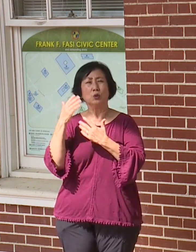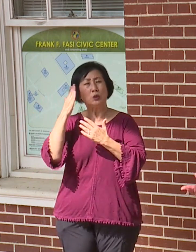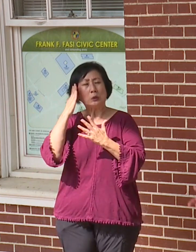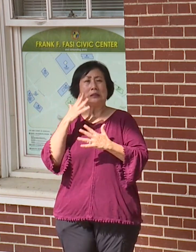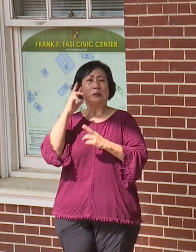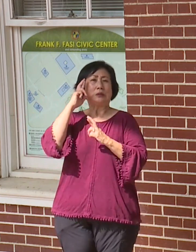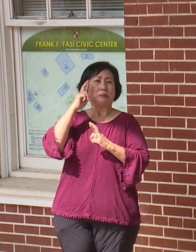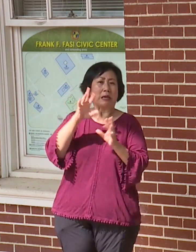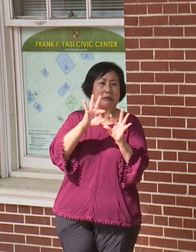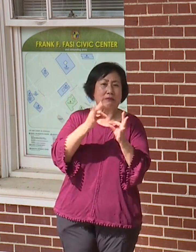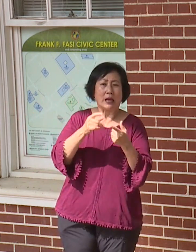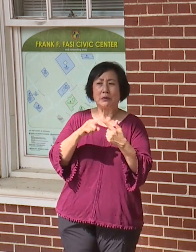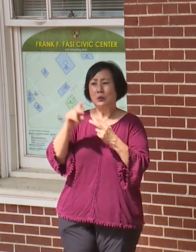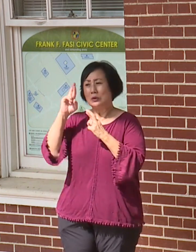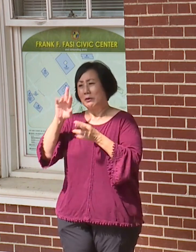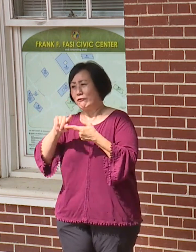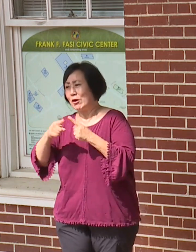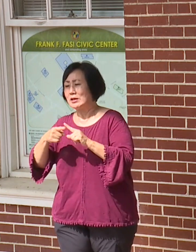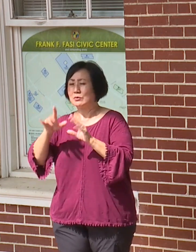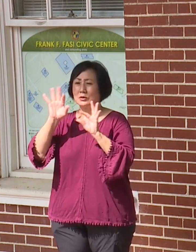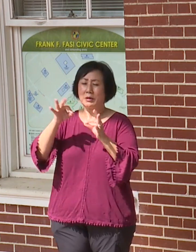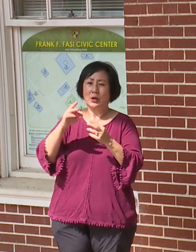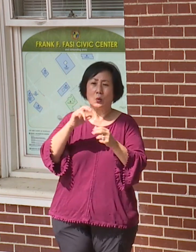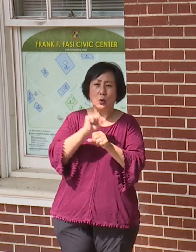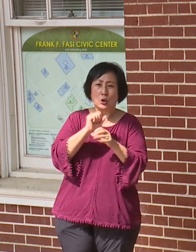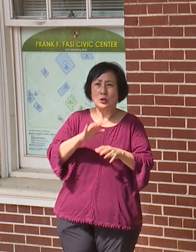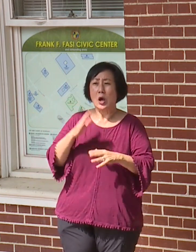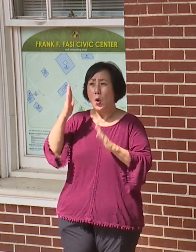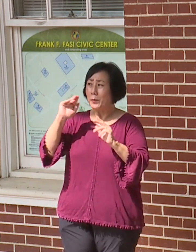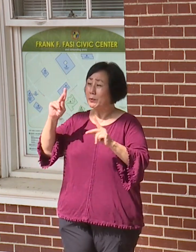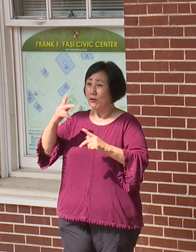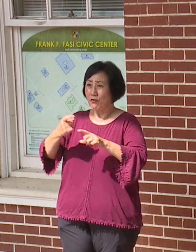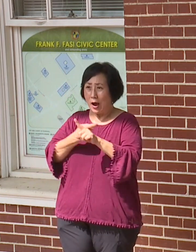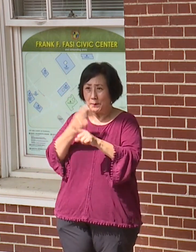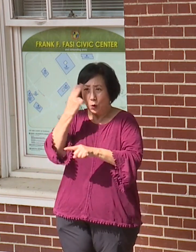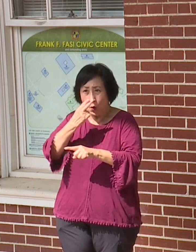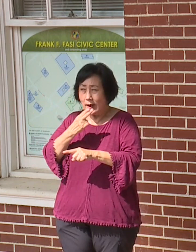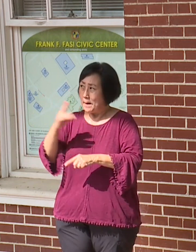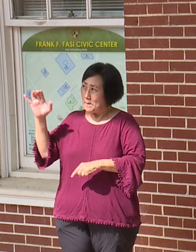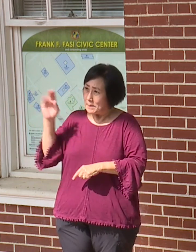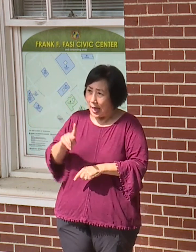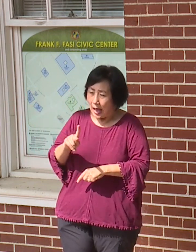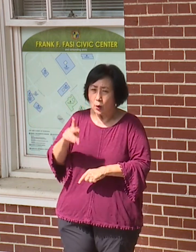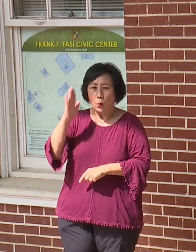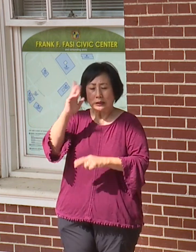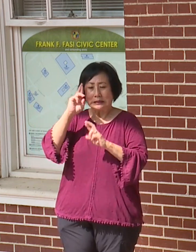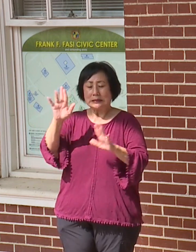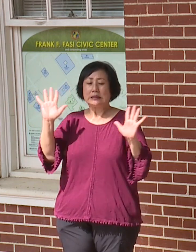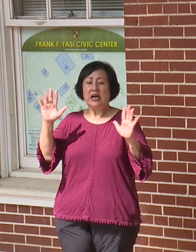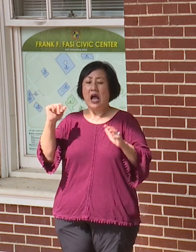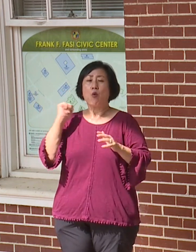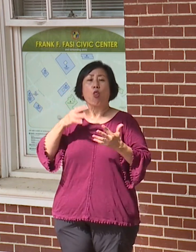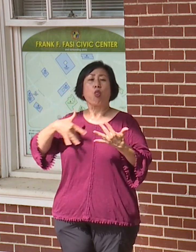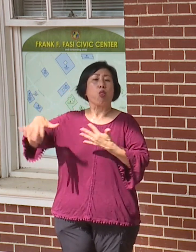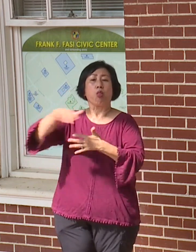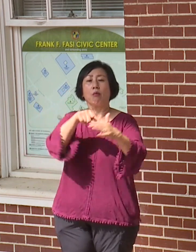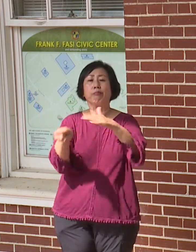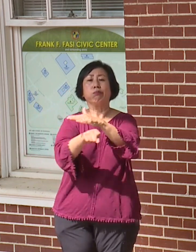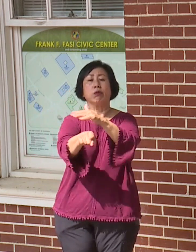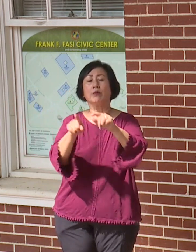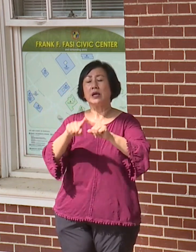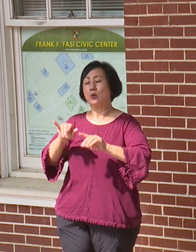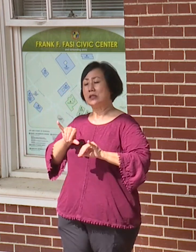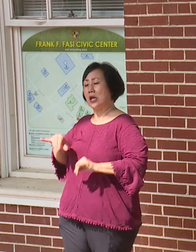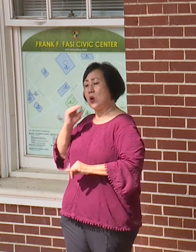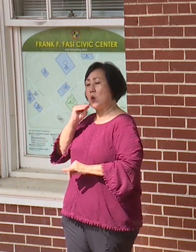and to the broader community. I would hope that most returning residents are in a quarantine for the 14-day period because they know how important it is to protect their